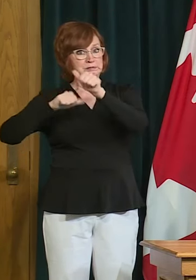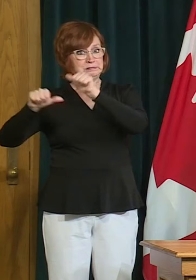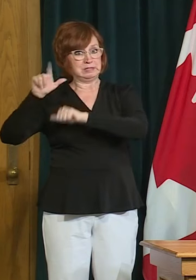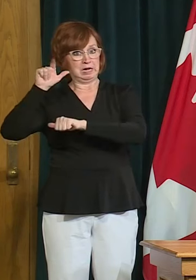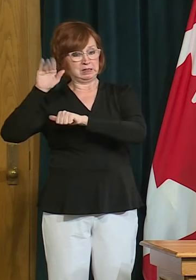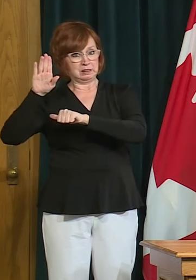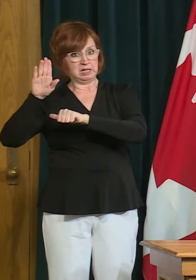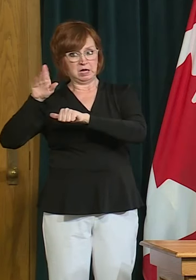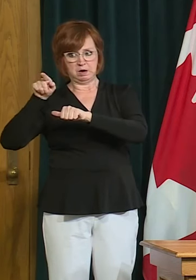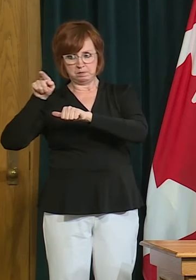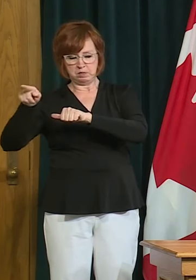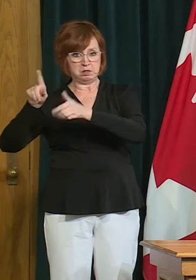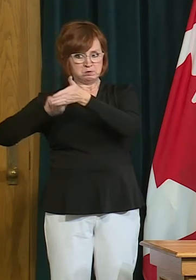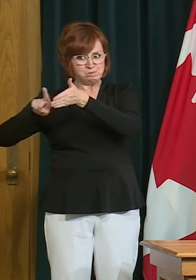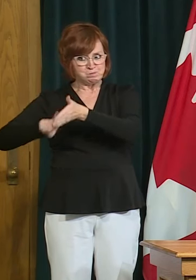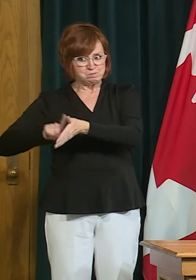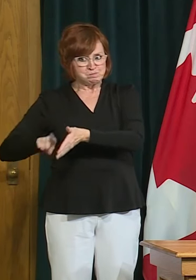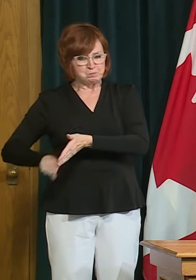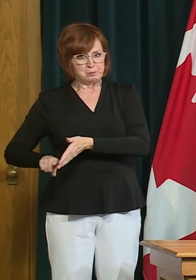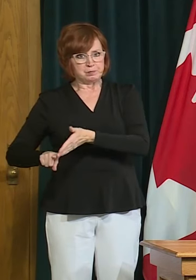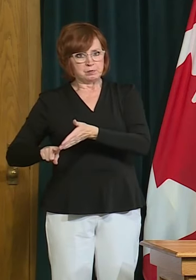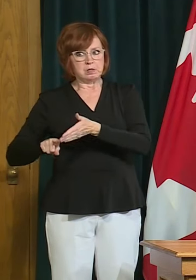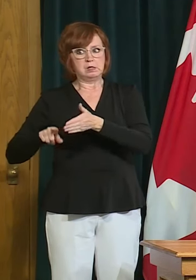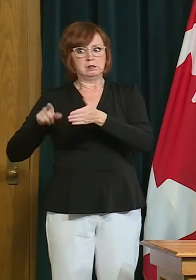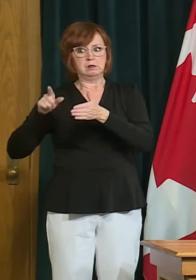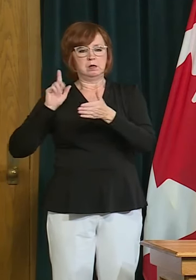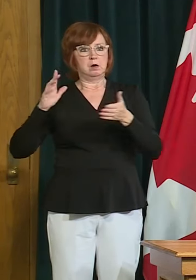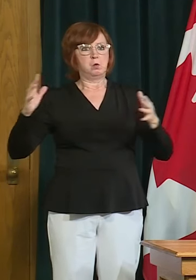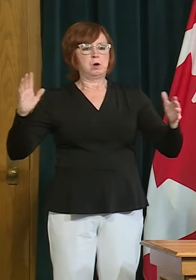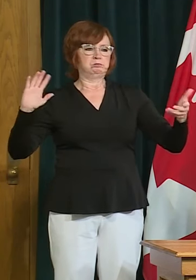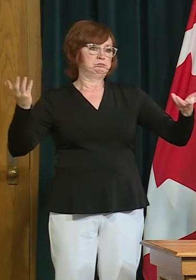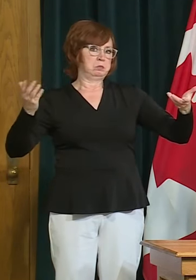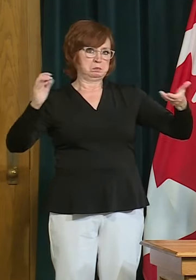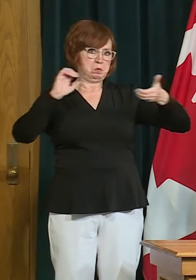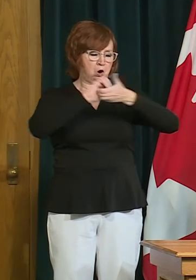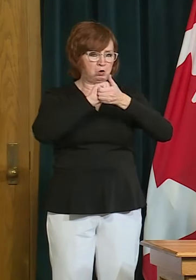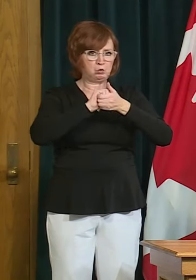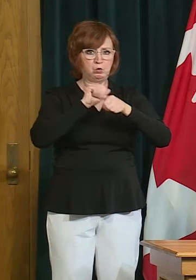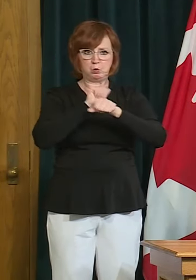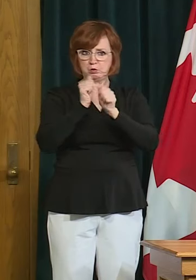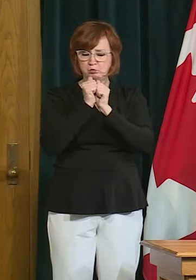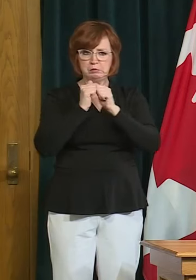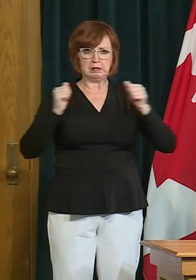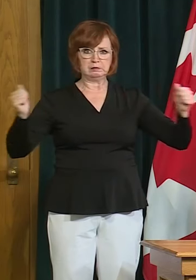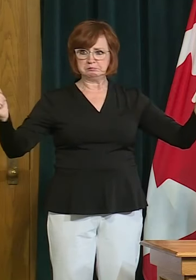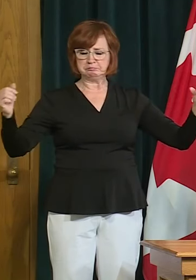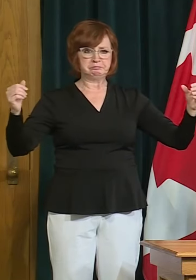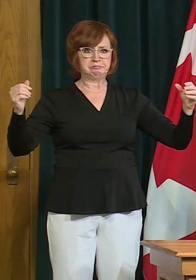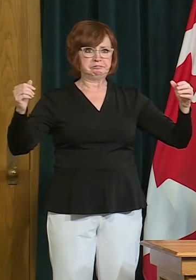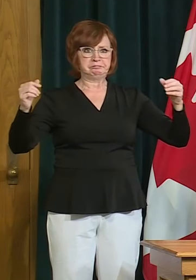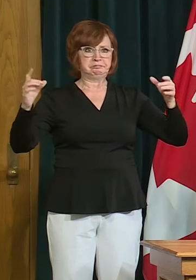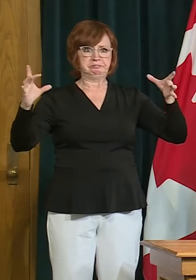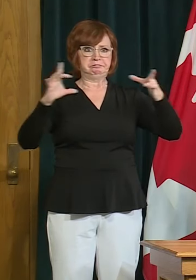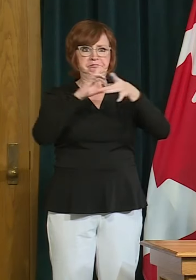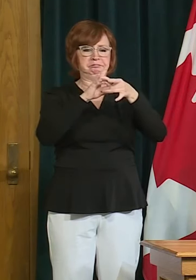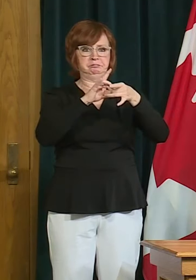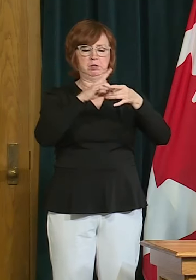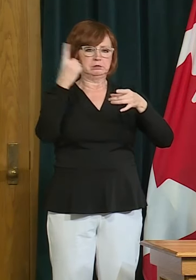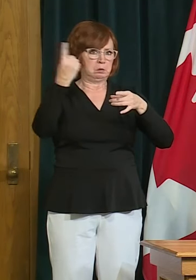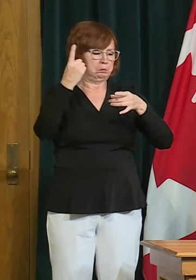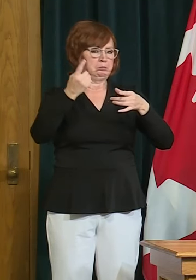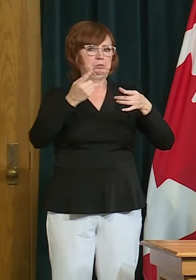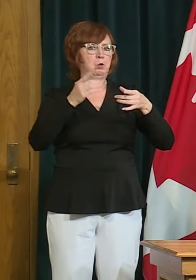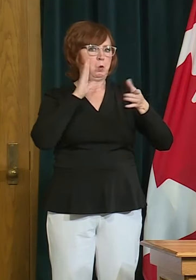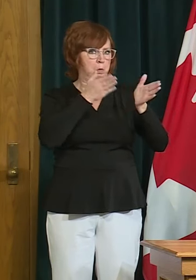vaccine uh researchers around the world and and there are a number of vaccines that are being worked on around the world and and not only is veto